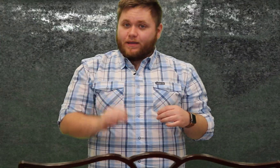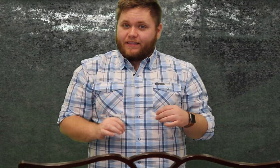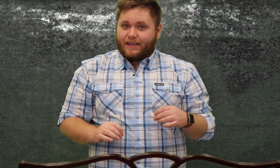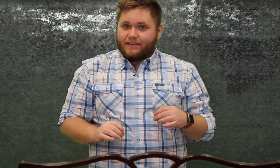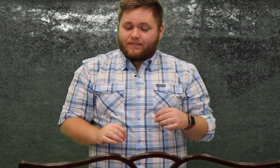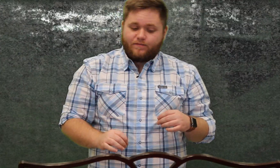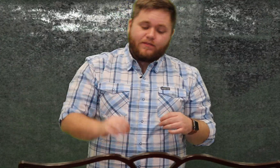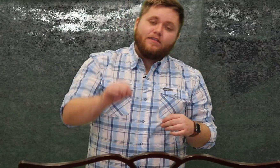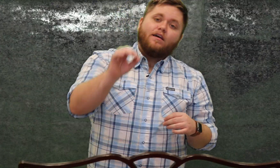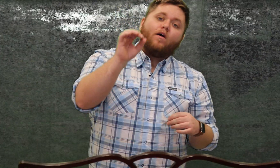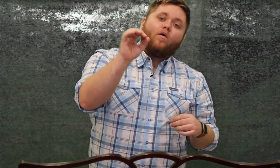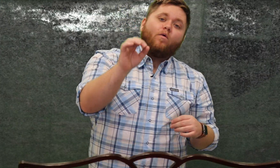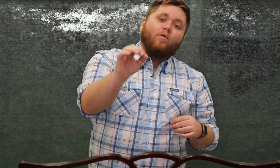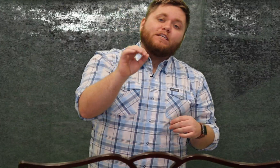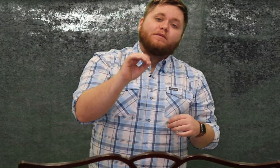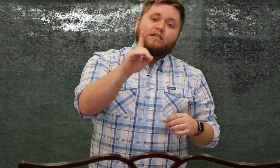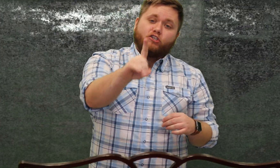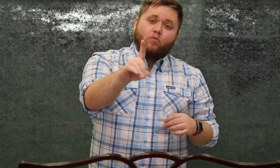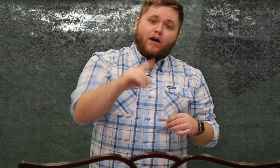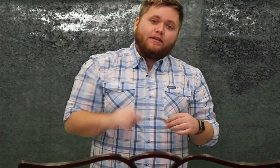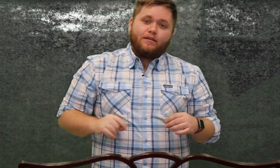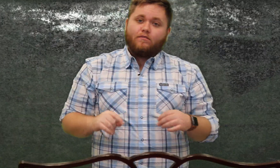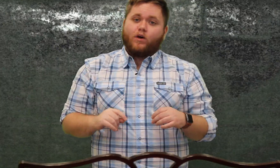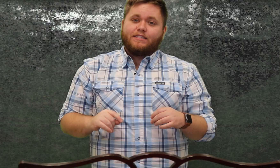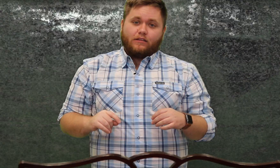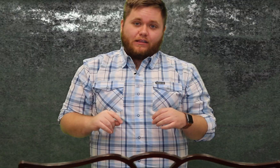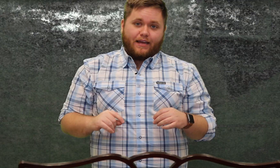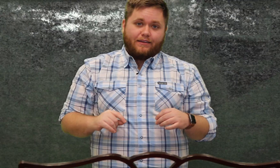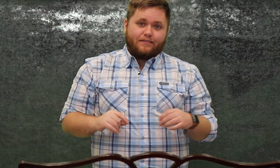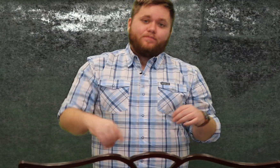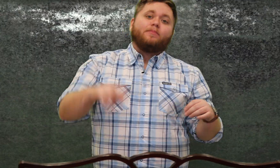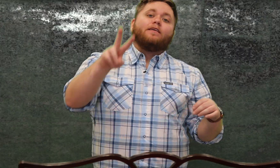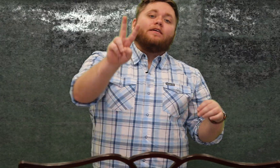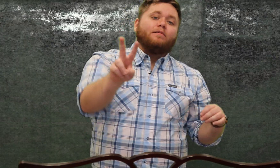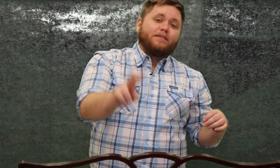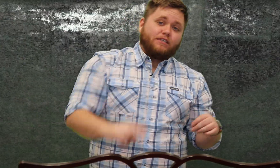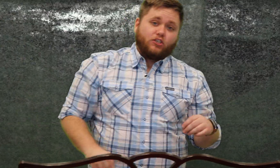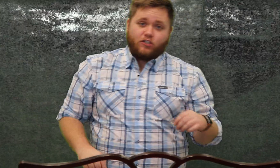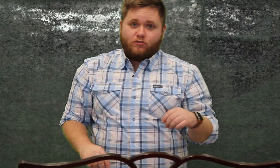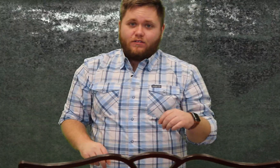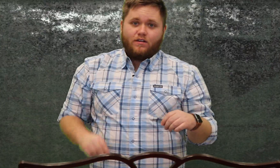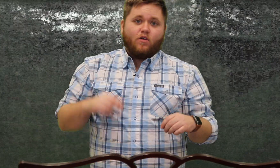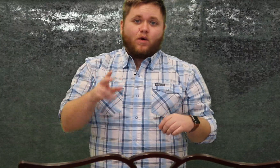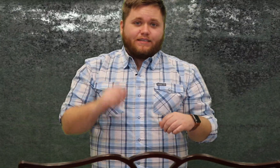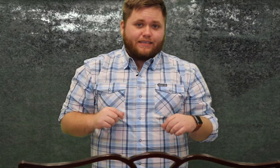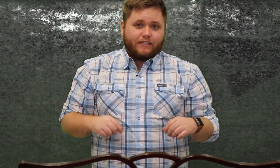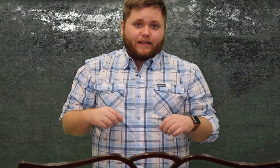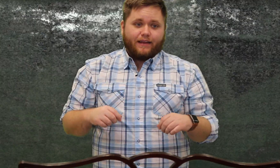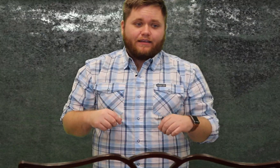me at the end what is position one what does it look like position two what does it look like